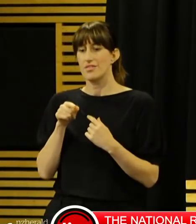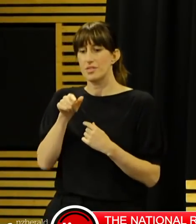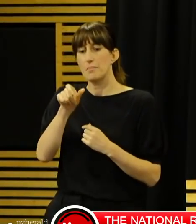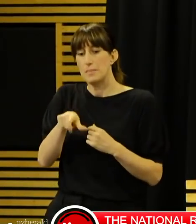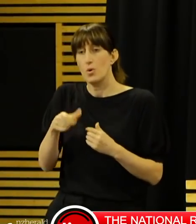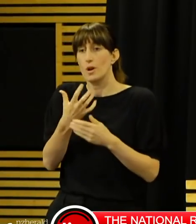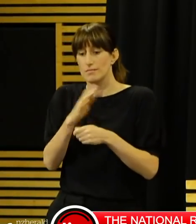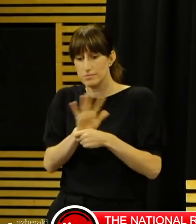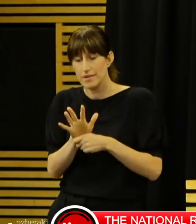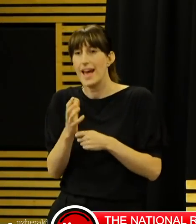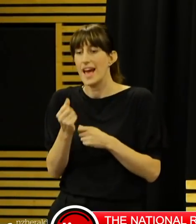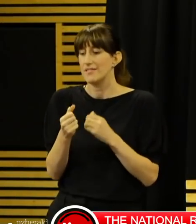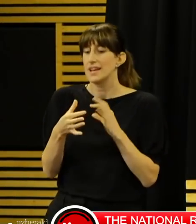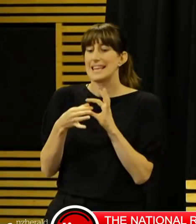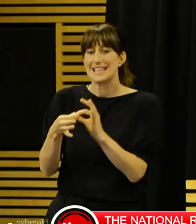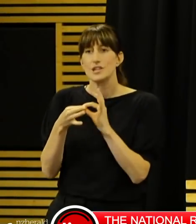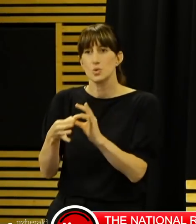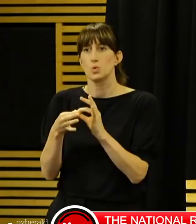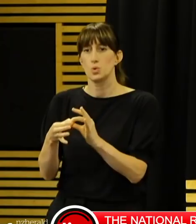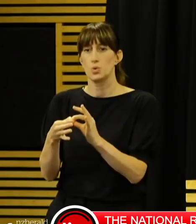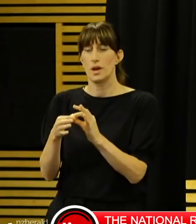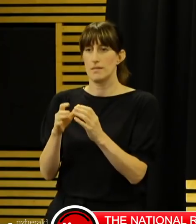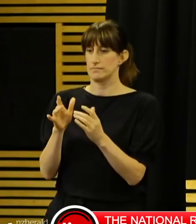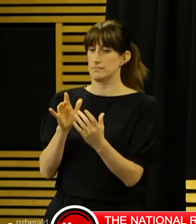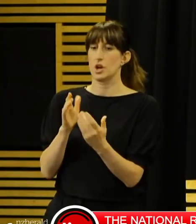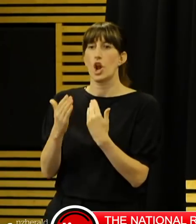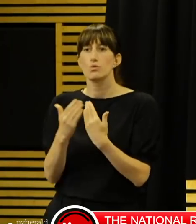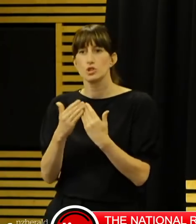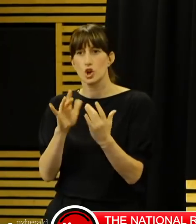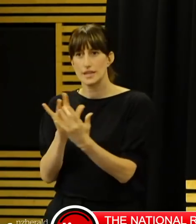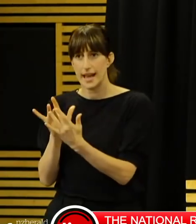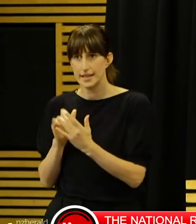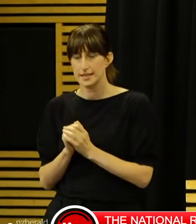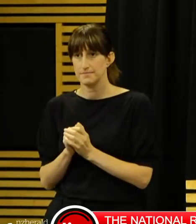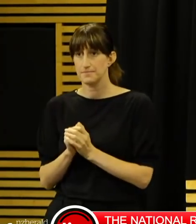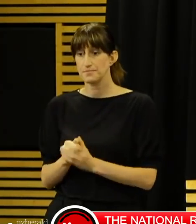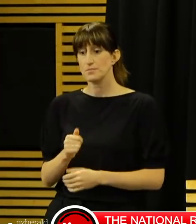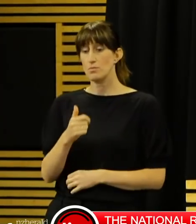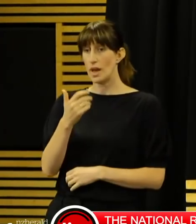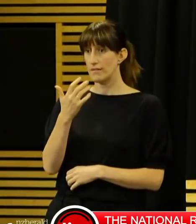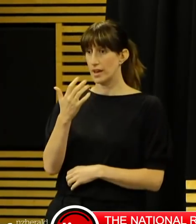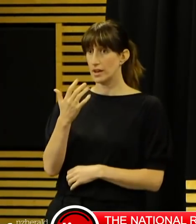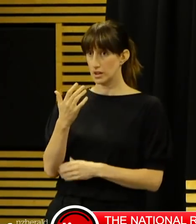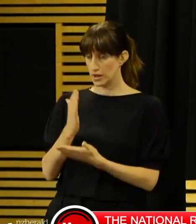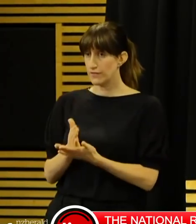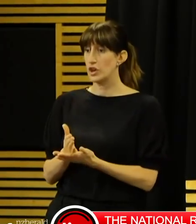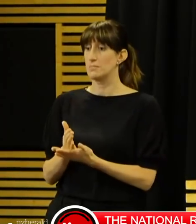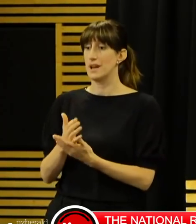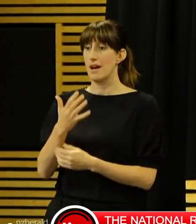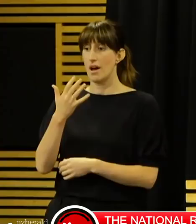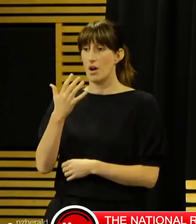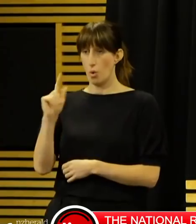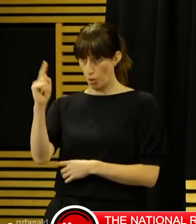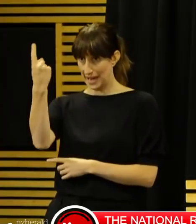We now have five confirmed cases within the community in one school, the Marist College in Auckland. The school